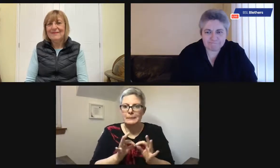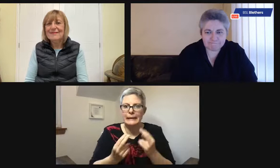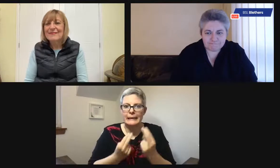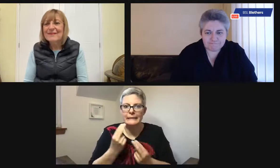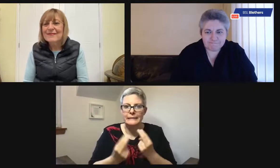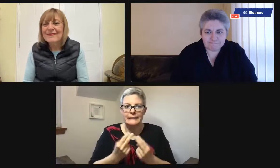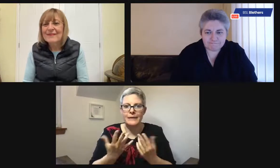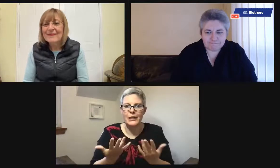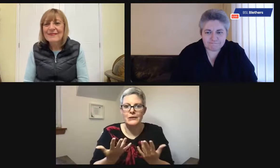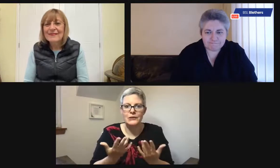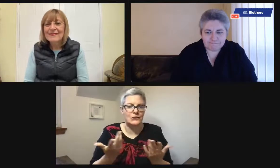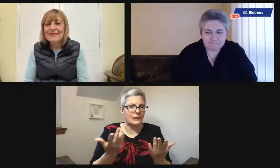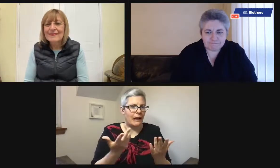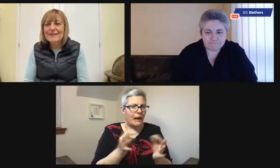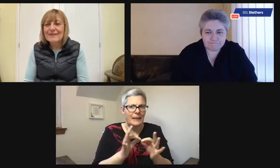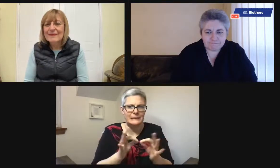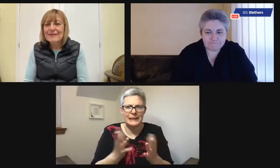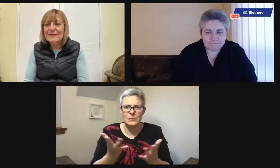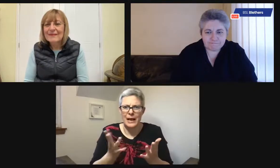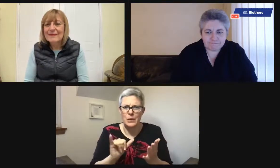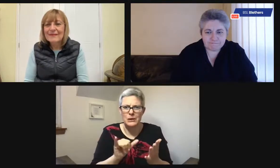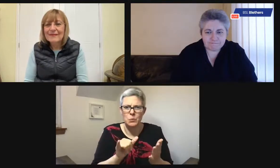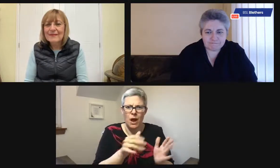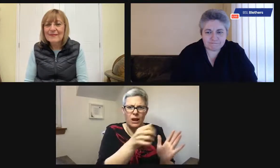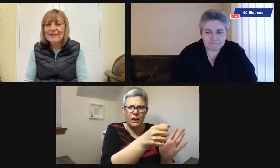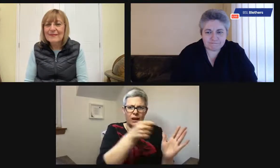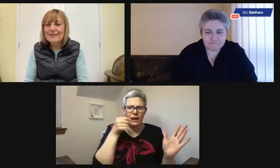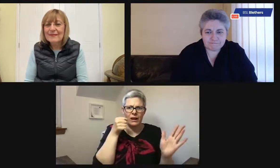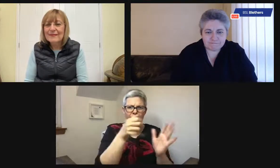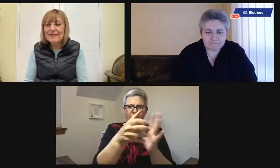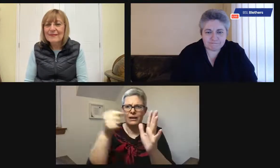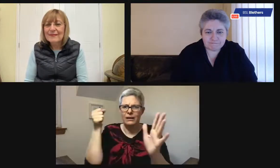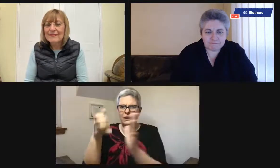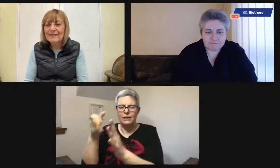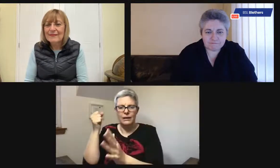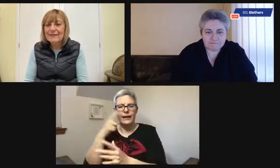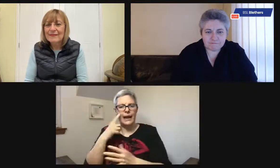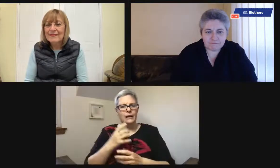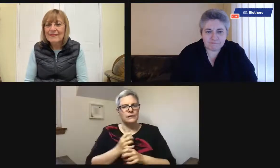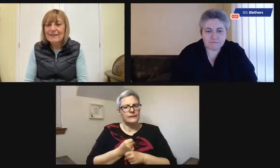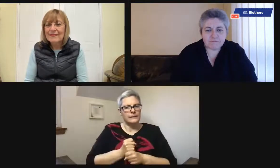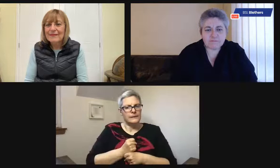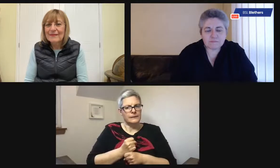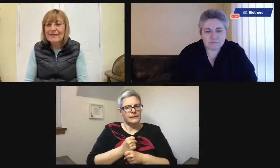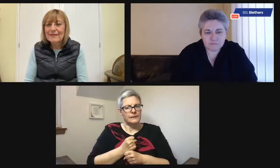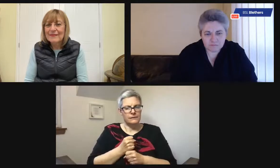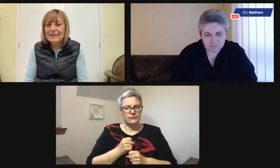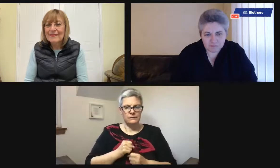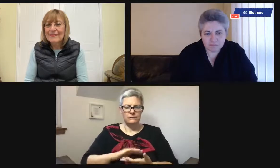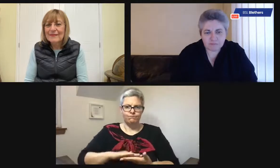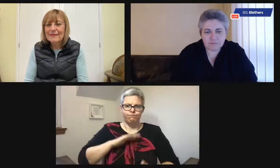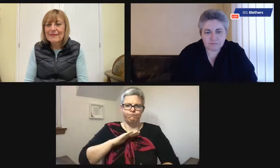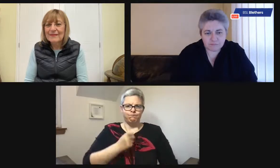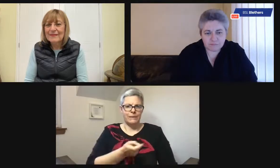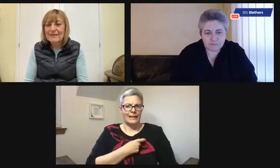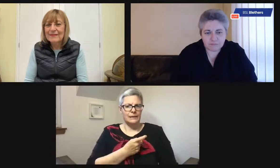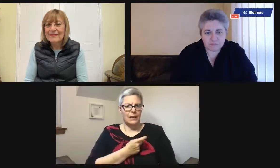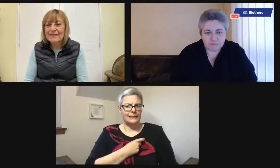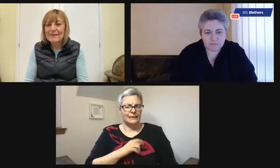remember where your things are. Where are my baked beans? Which cupboard are my baked beans in? You might have to, you know, open every single